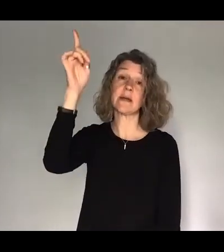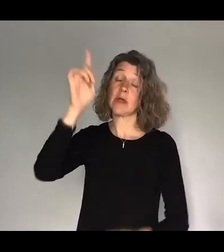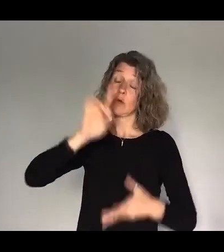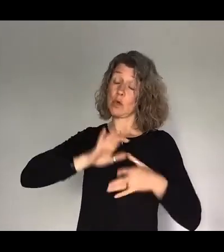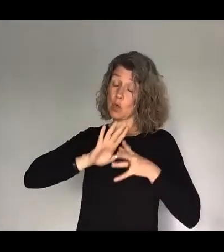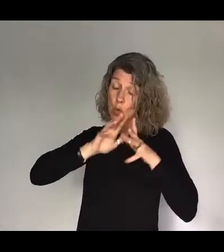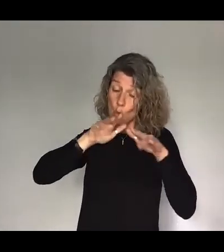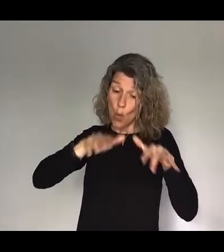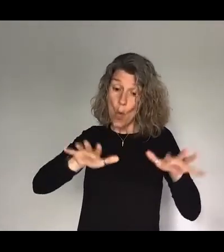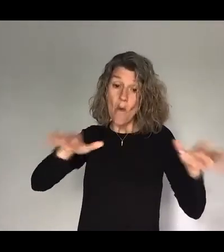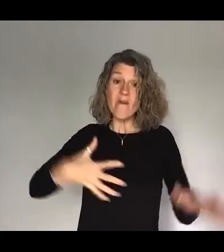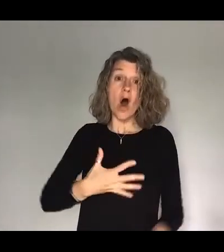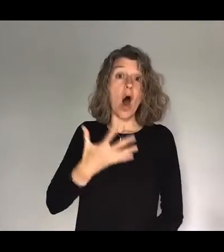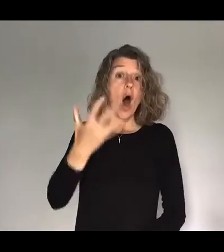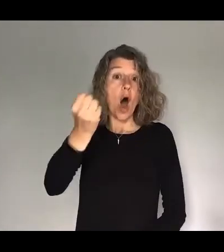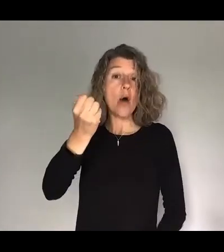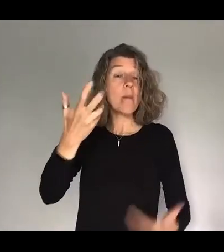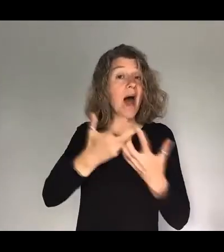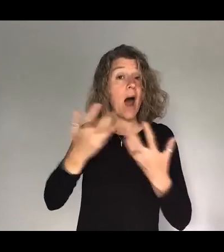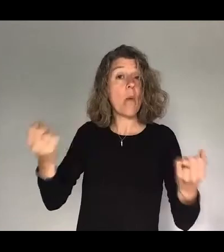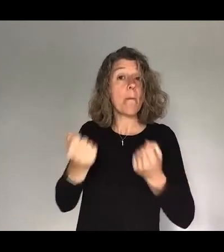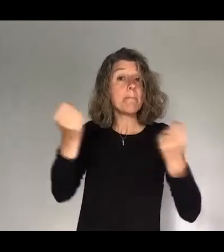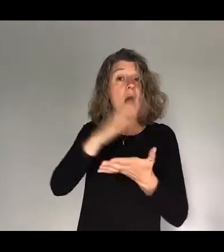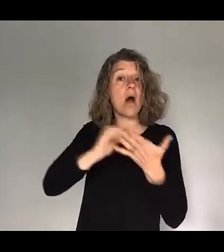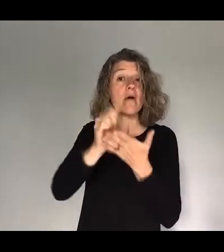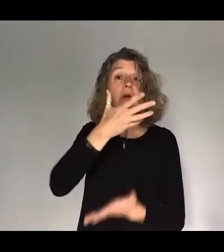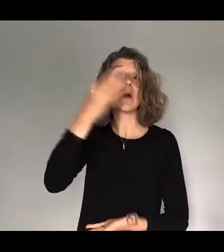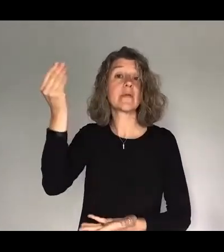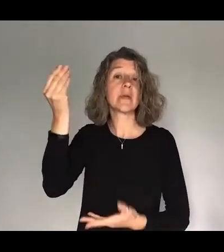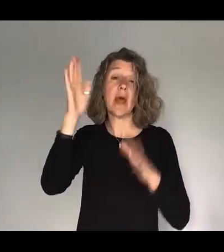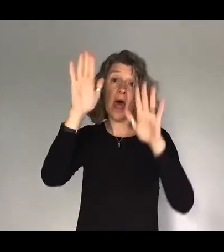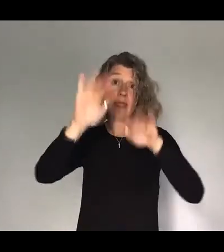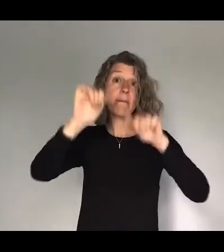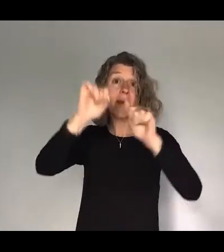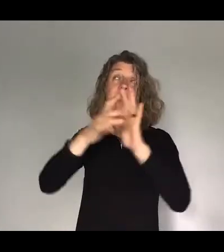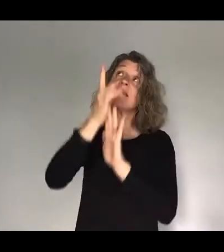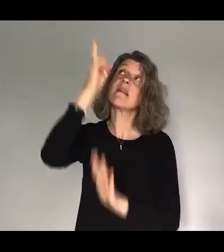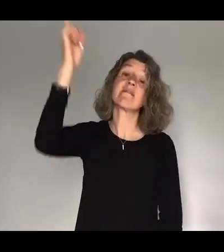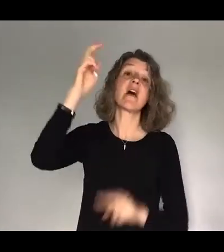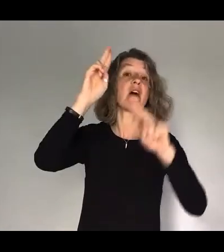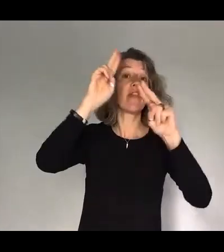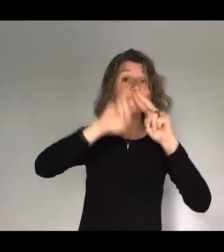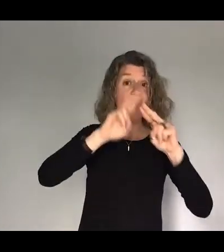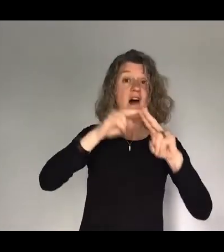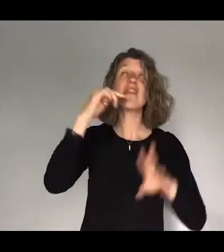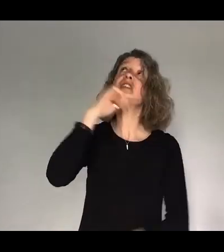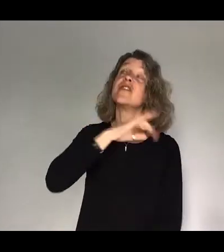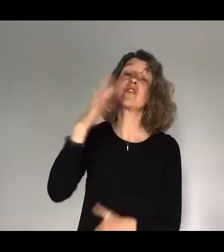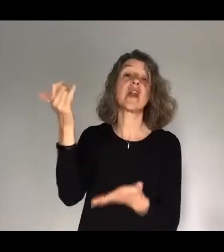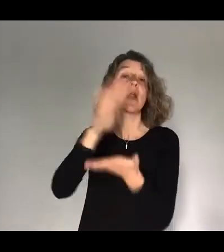by the power of the Holy Spirit and the blessing of God the Father the Son and the Holy Spirit be